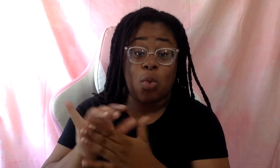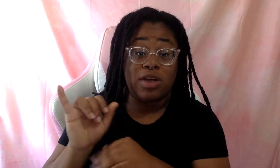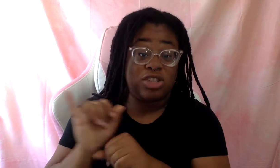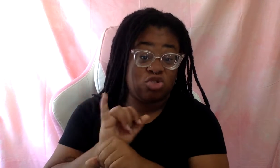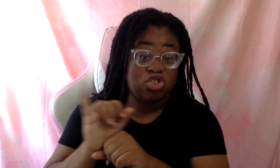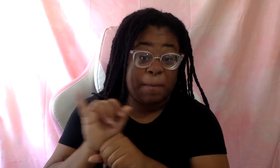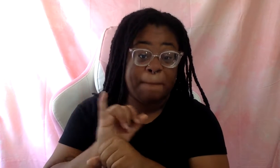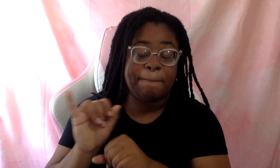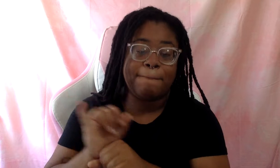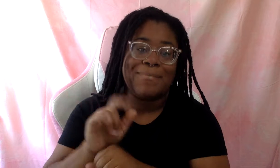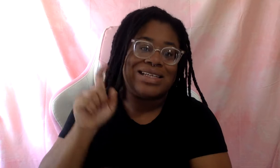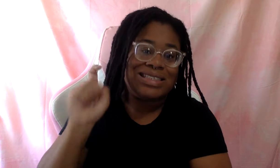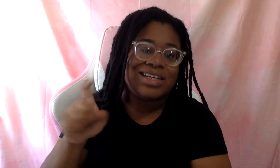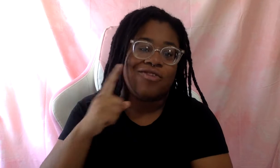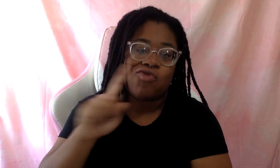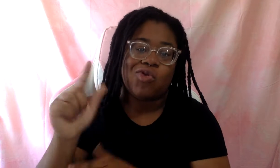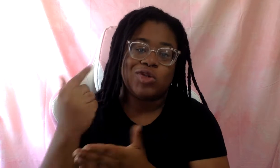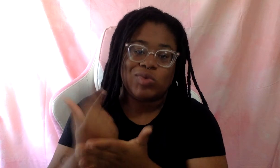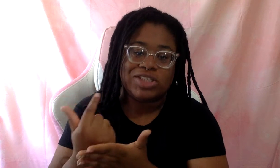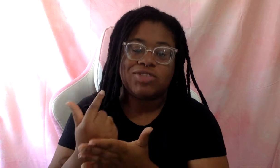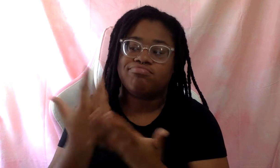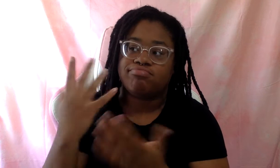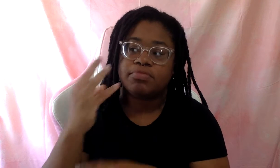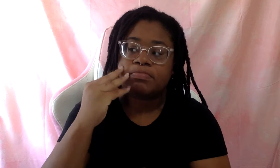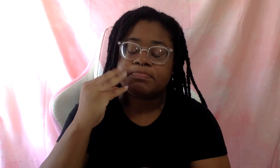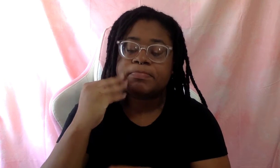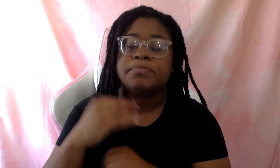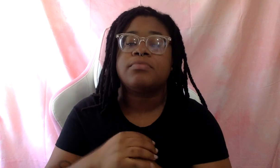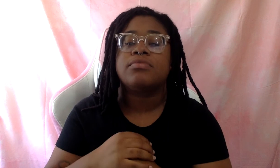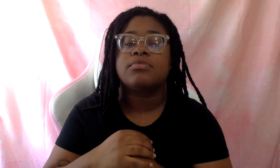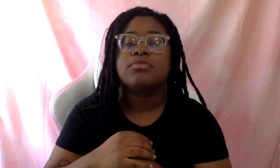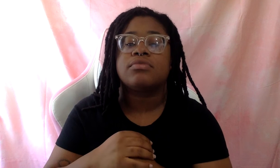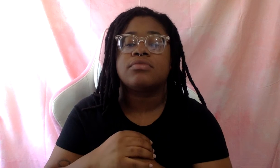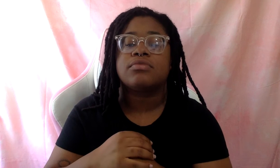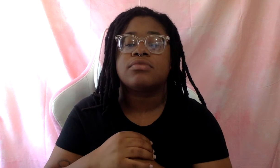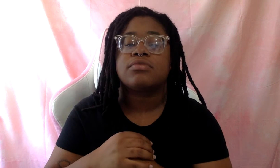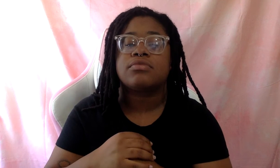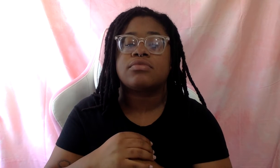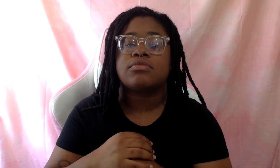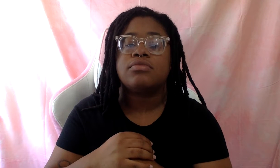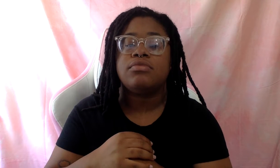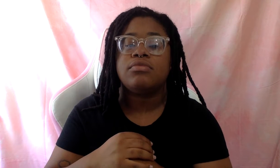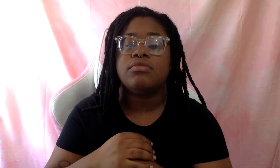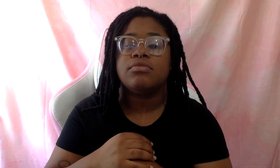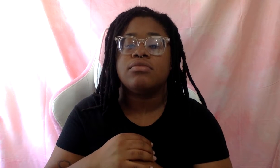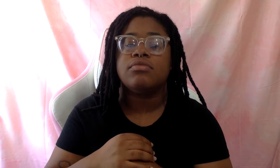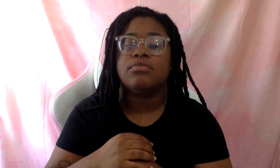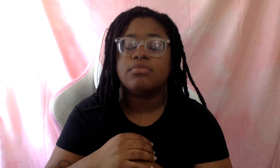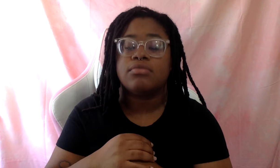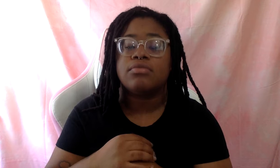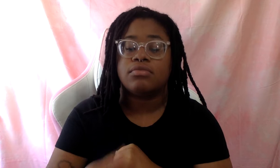graduate. And so, um, a lot of my clients were taking on kind of under duress. Um,